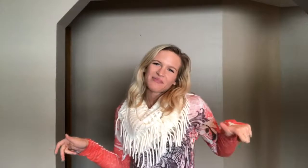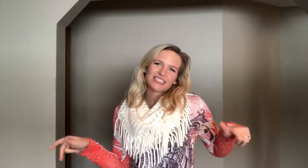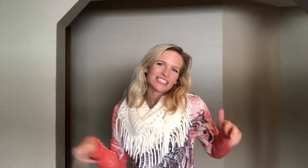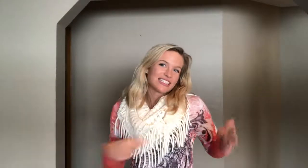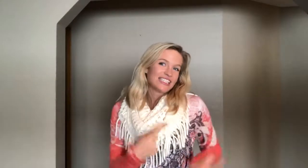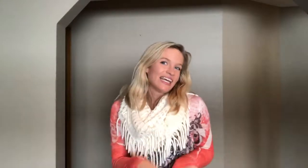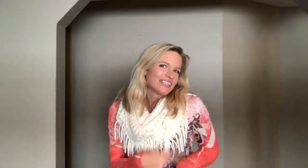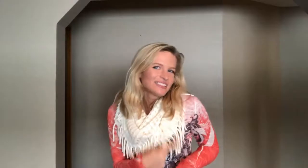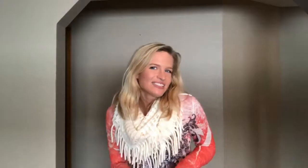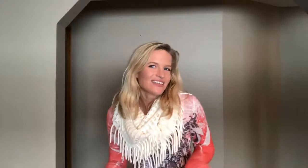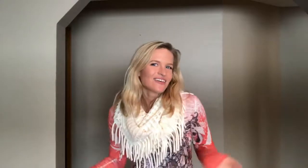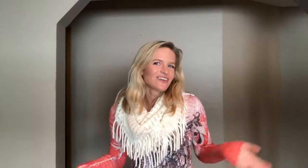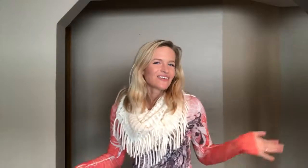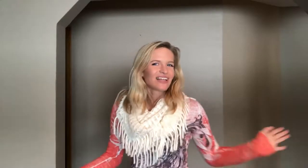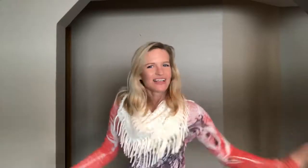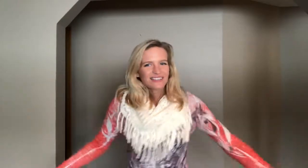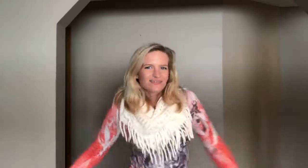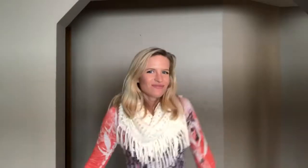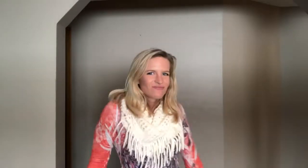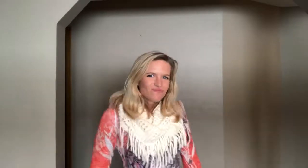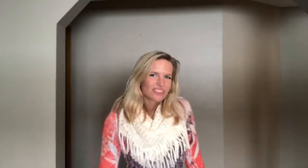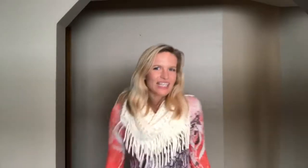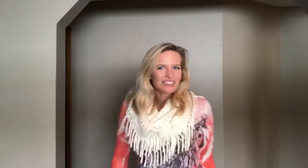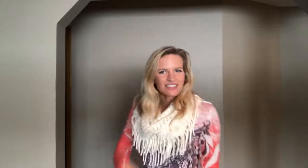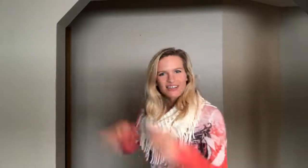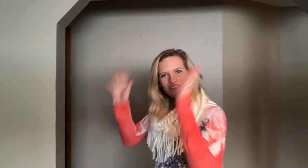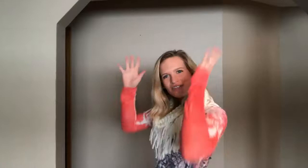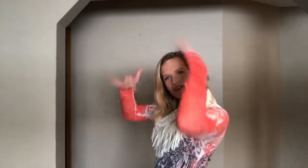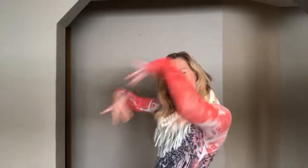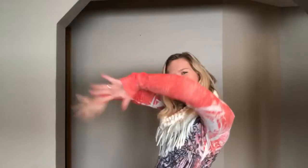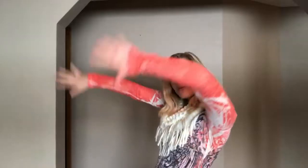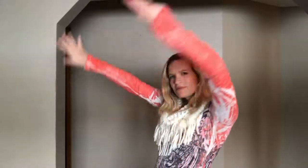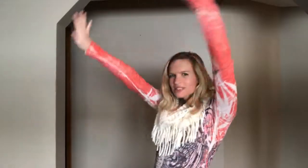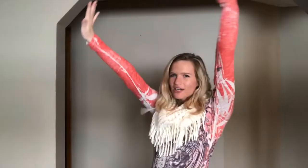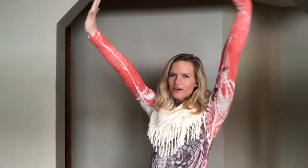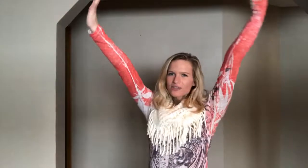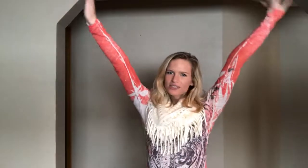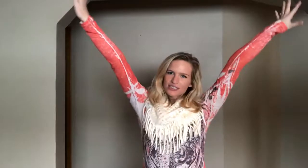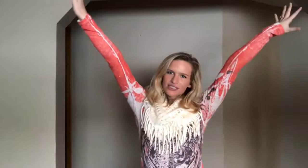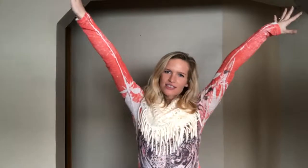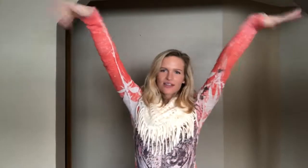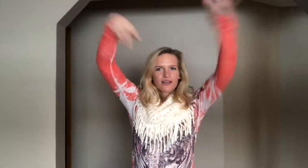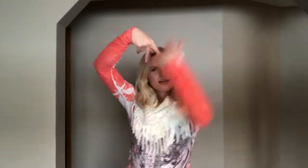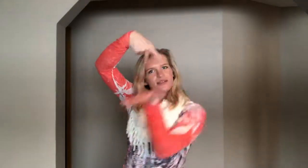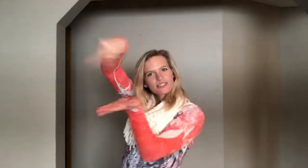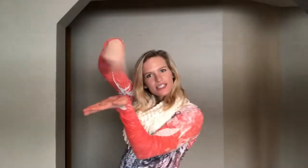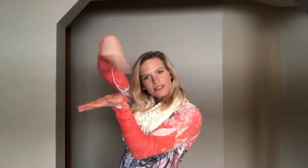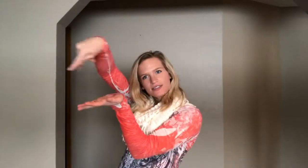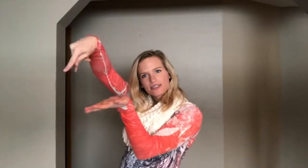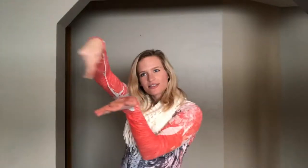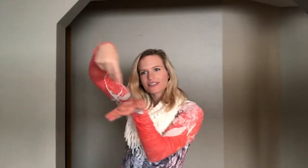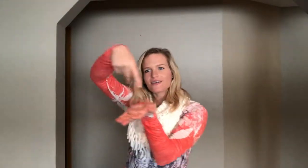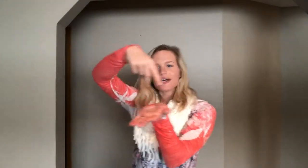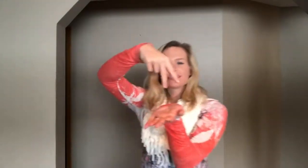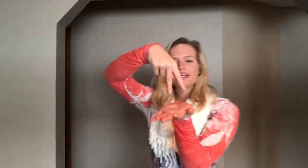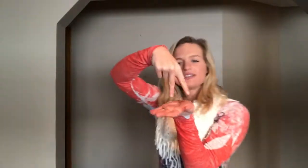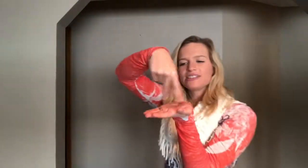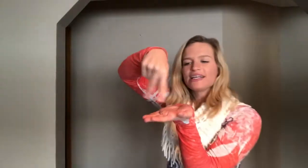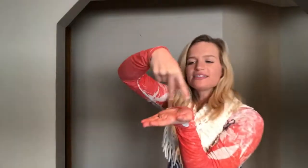means like dance. know. Dance. Let all of your problems go. just dance. So I signed dance.